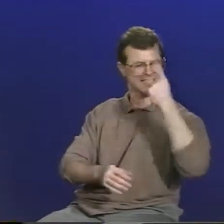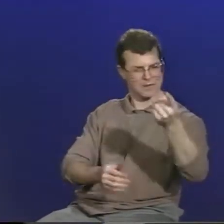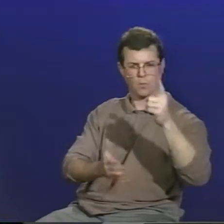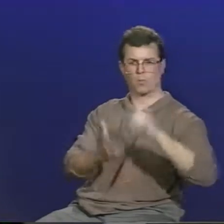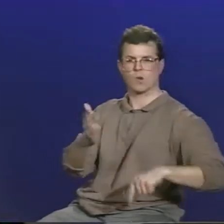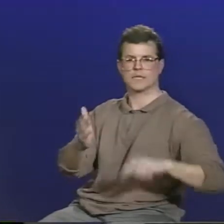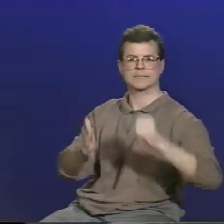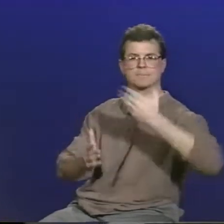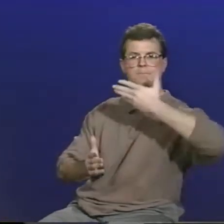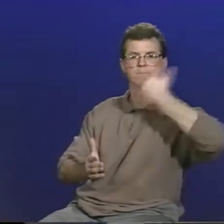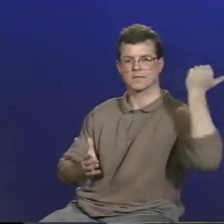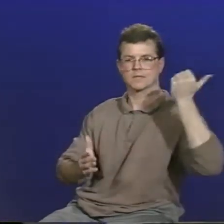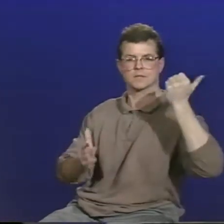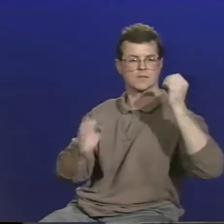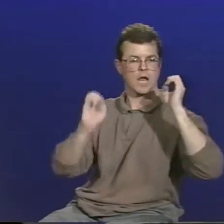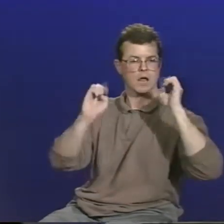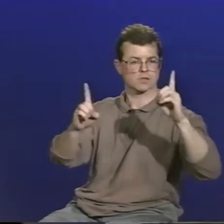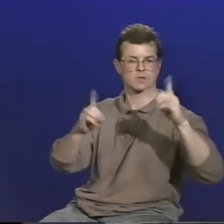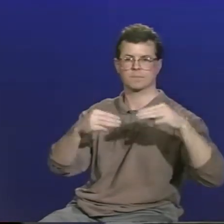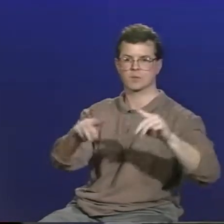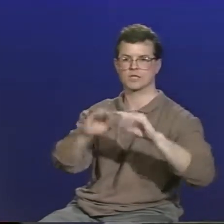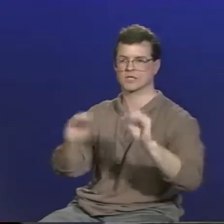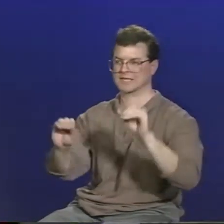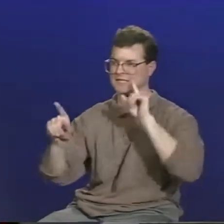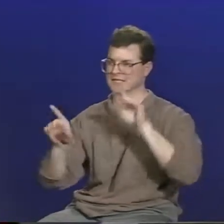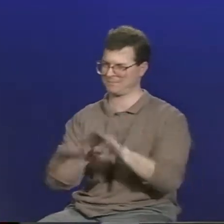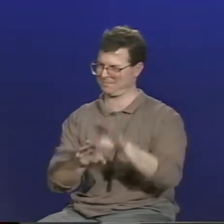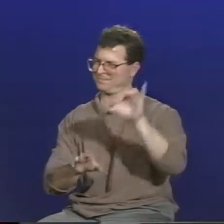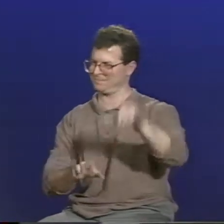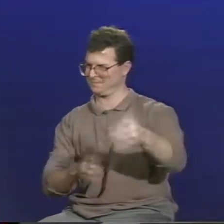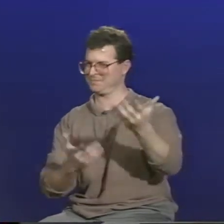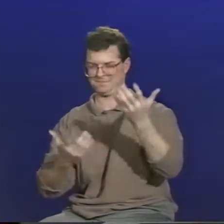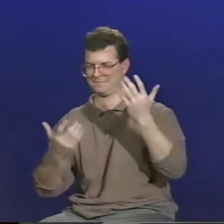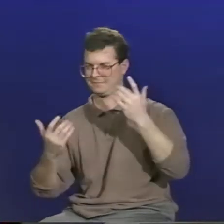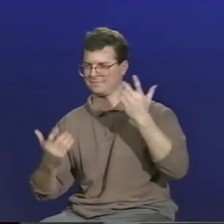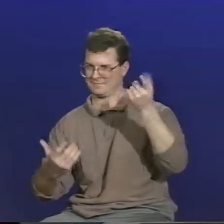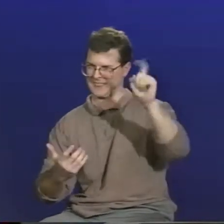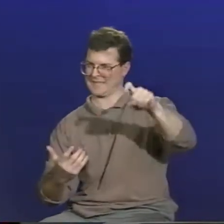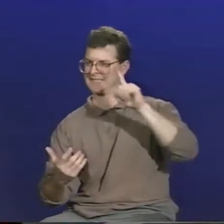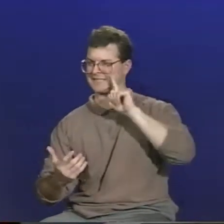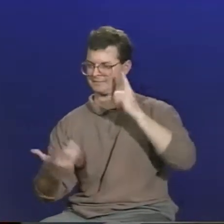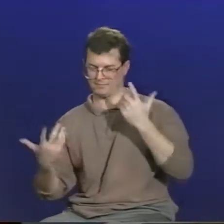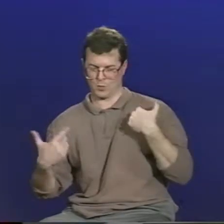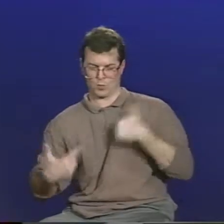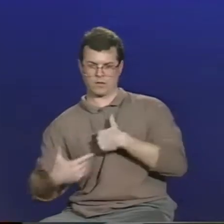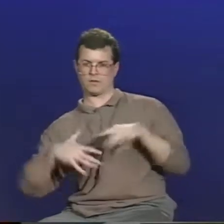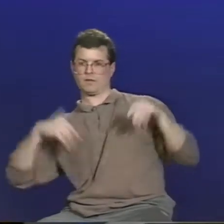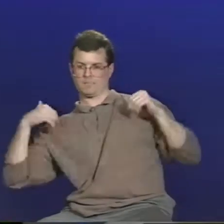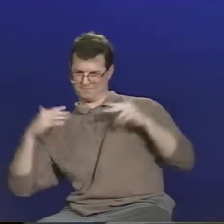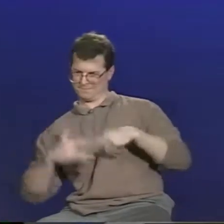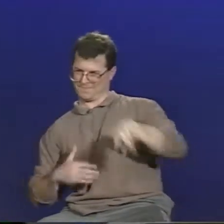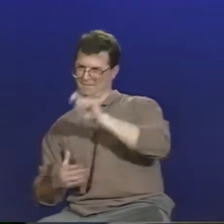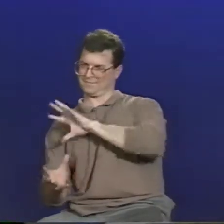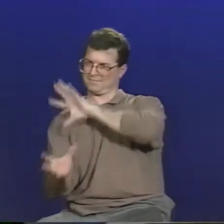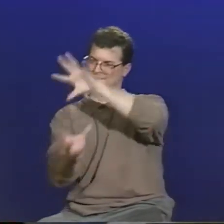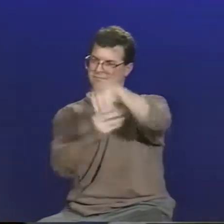the best methods of teaching the deaf, and how to work with deaf children. And he felt that it's our